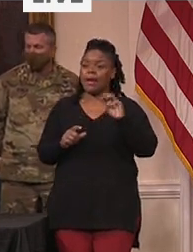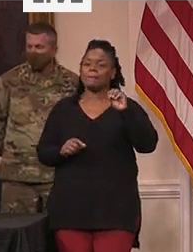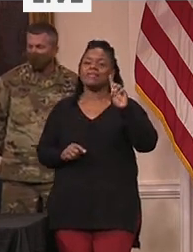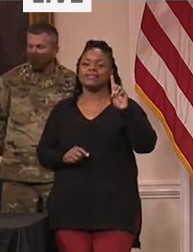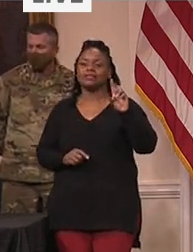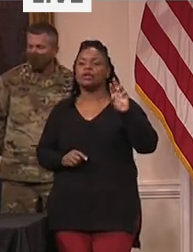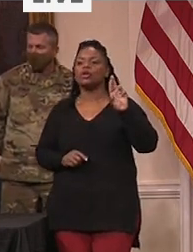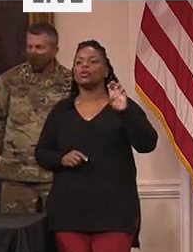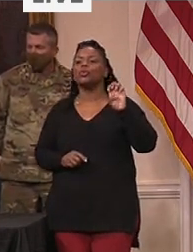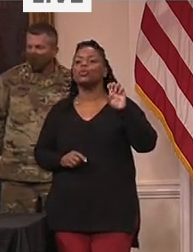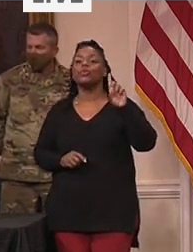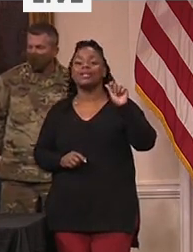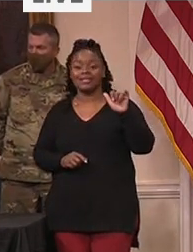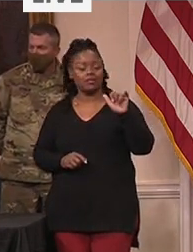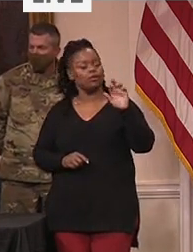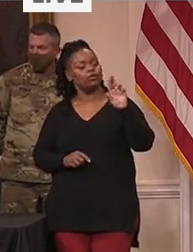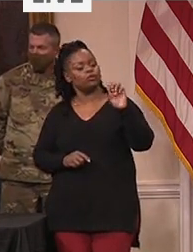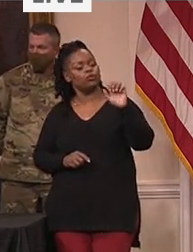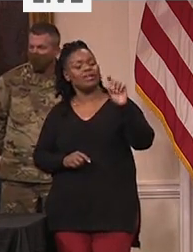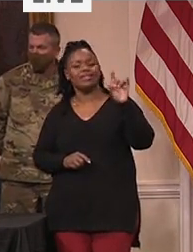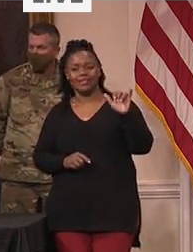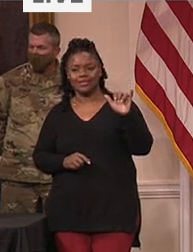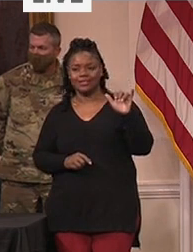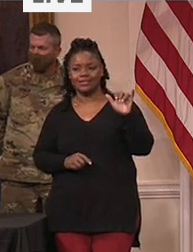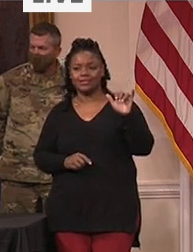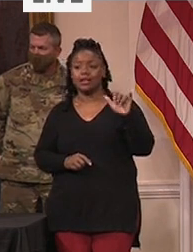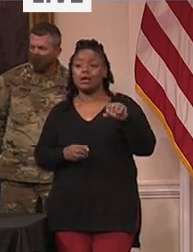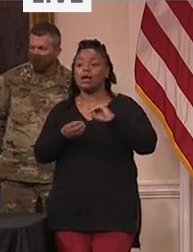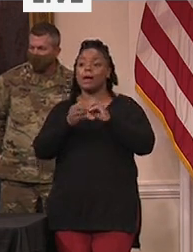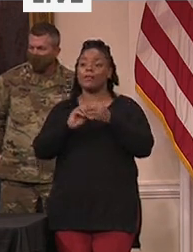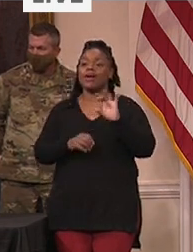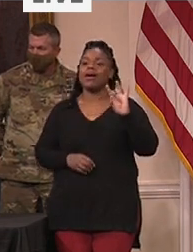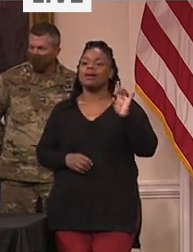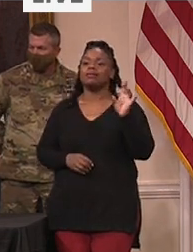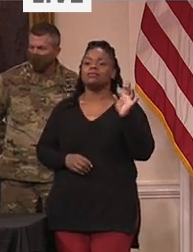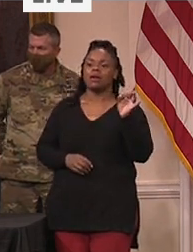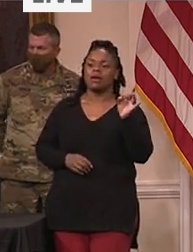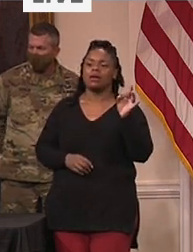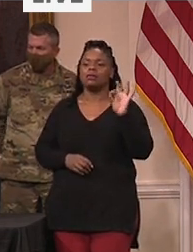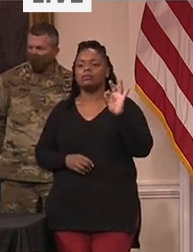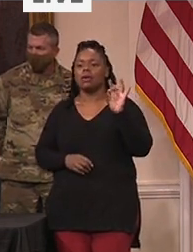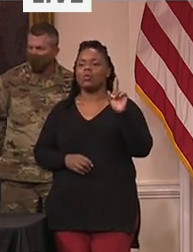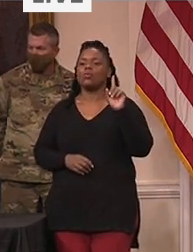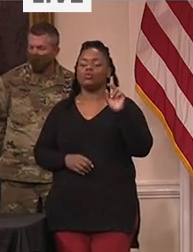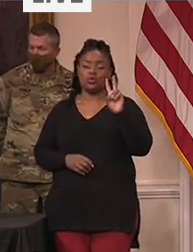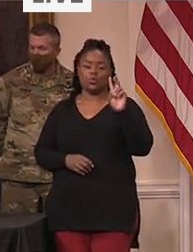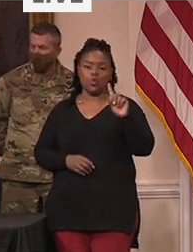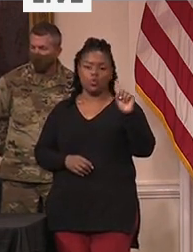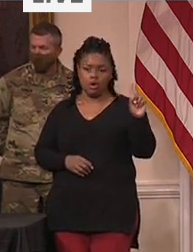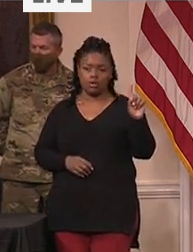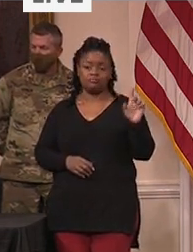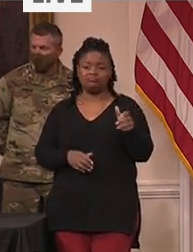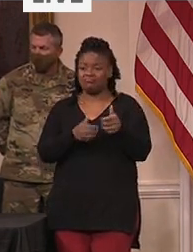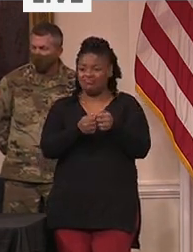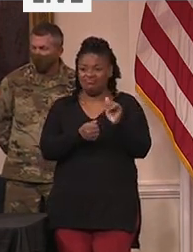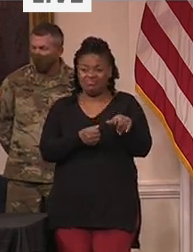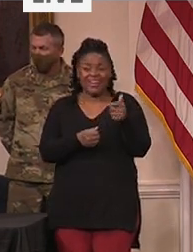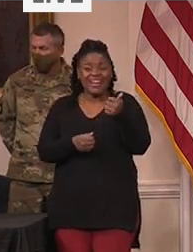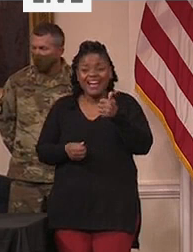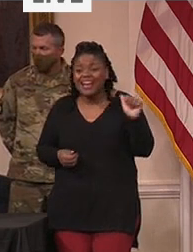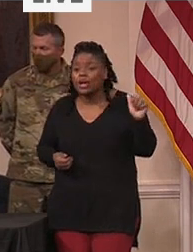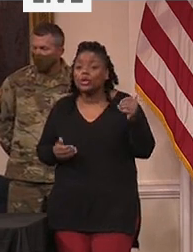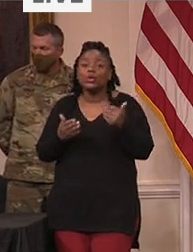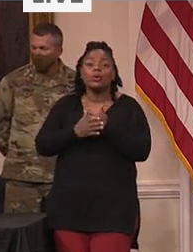898211 so that you can receive updates as soon as possible, as soon as new information becomes